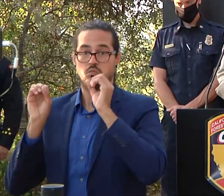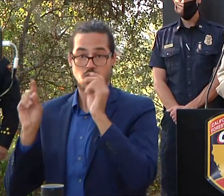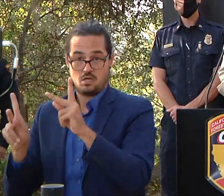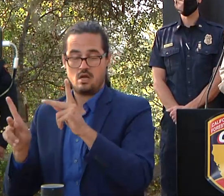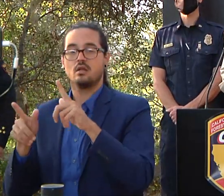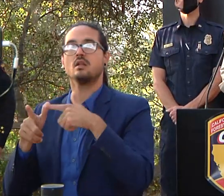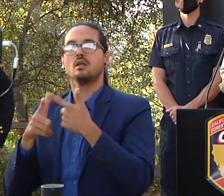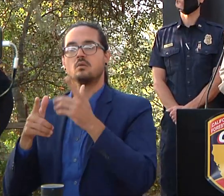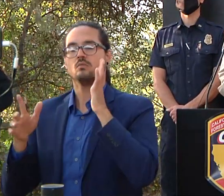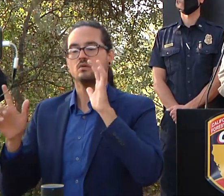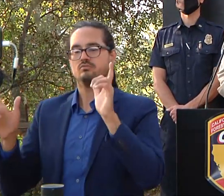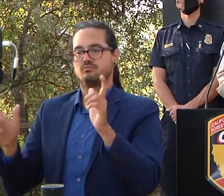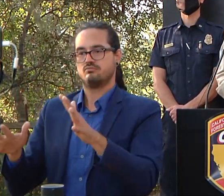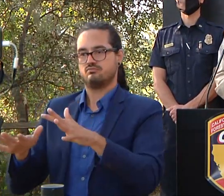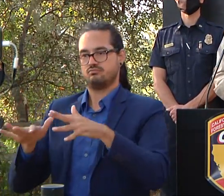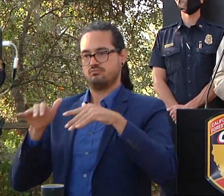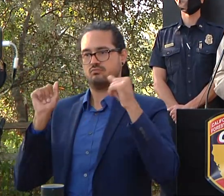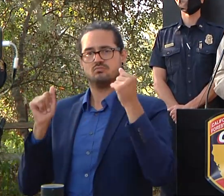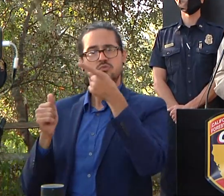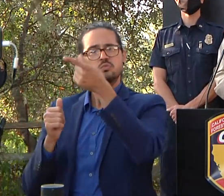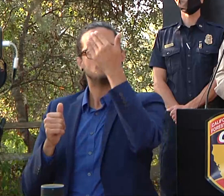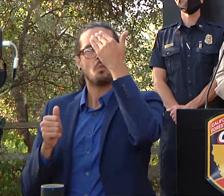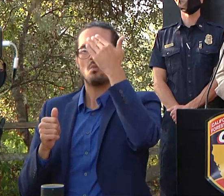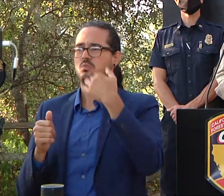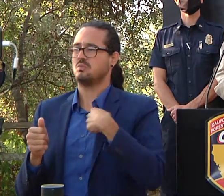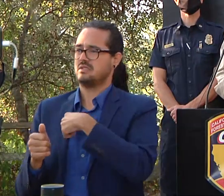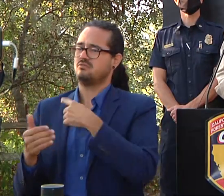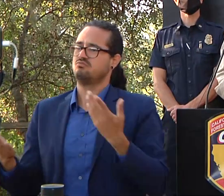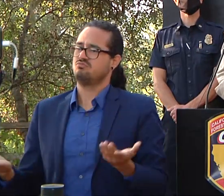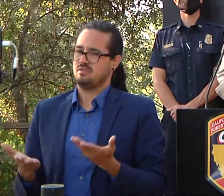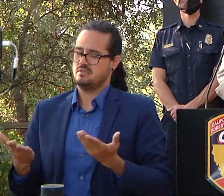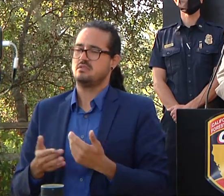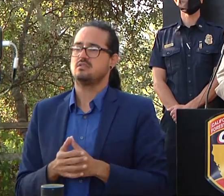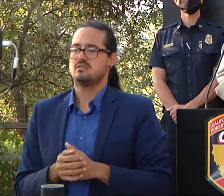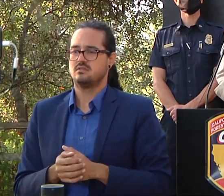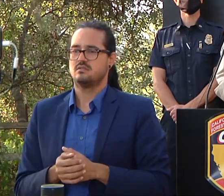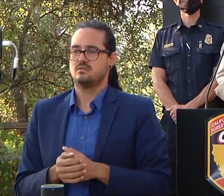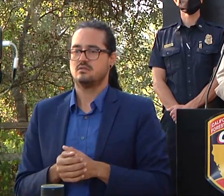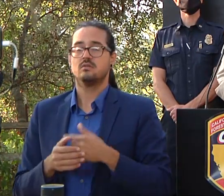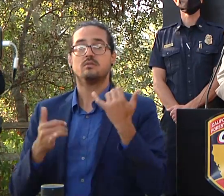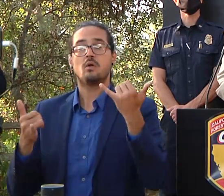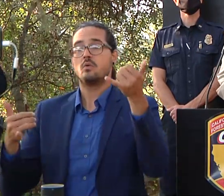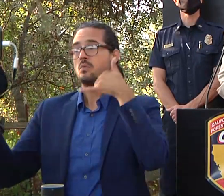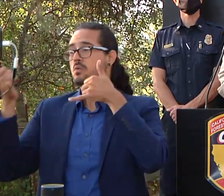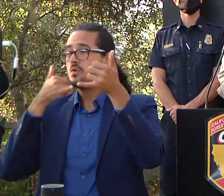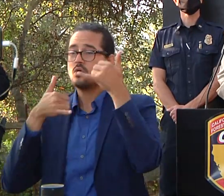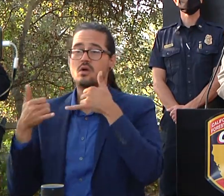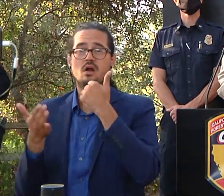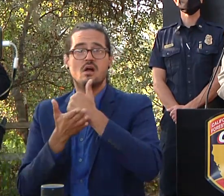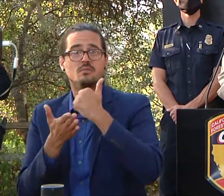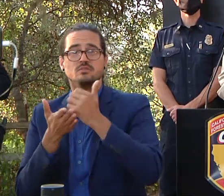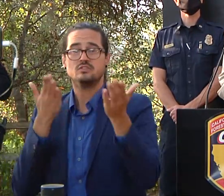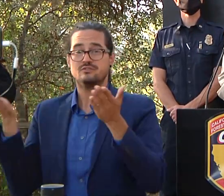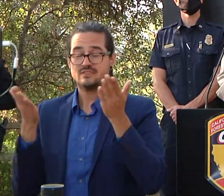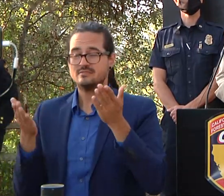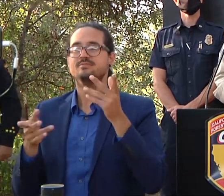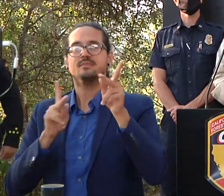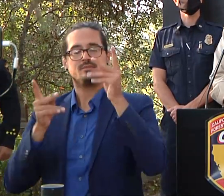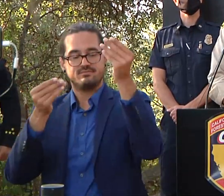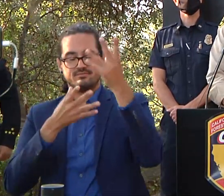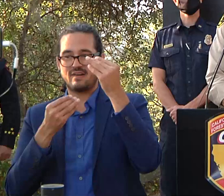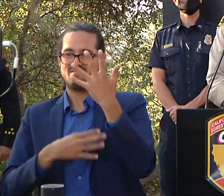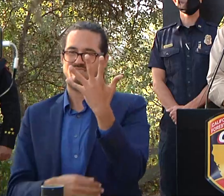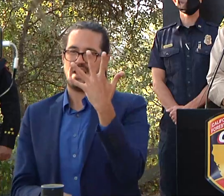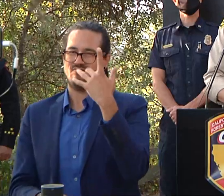home uh in terms of calls for service five suspicious uh suspicious persons calls we uh we went out to today as well as seven welfare